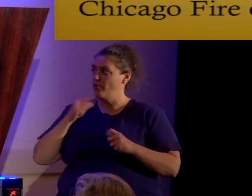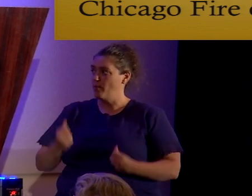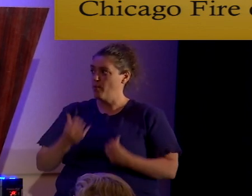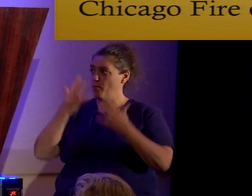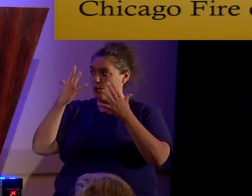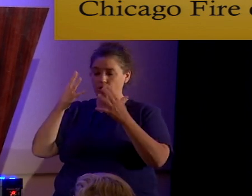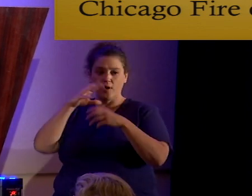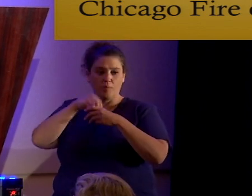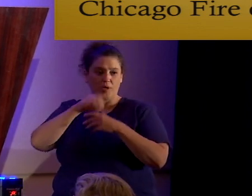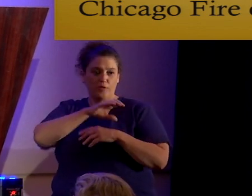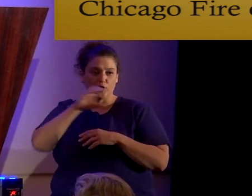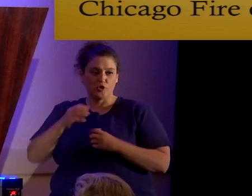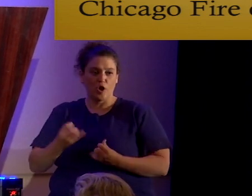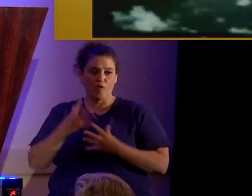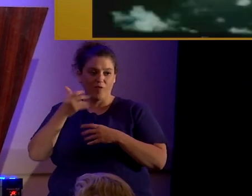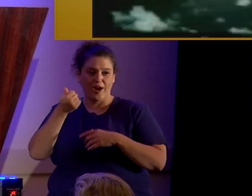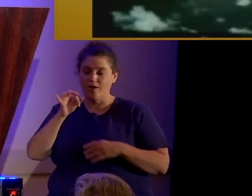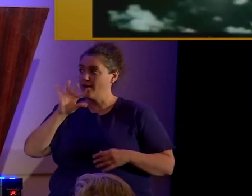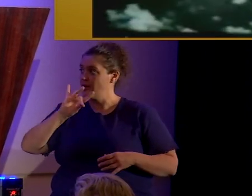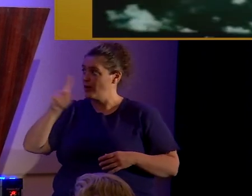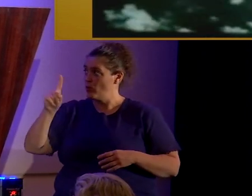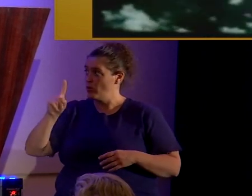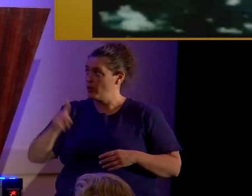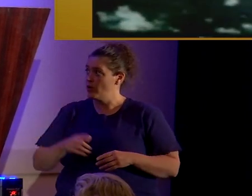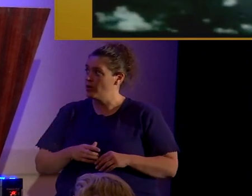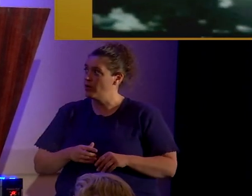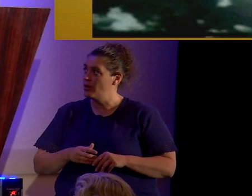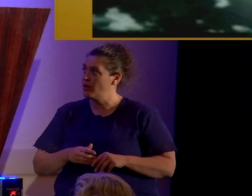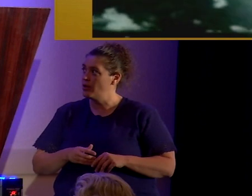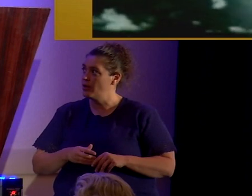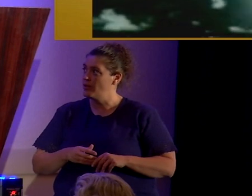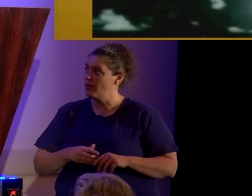the Chicago Fire of 81. Well,